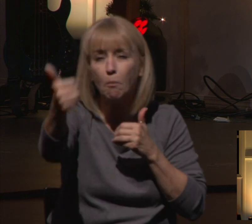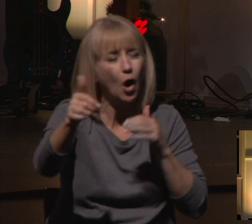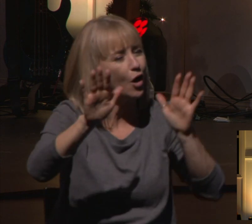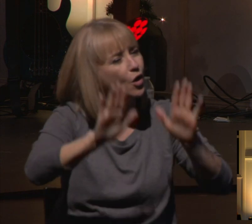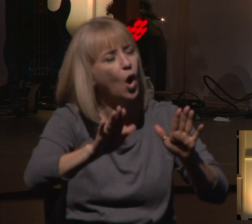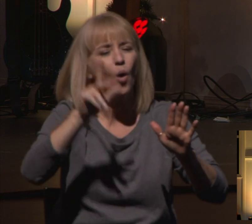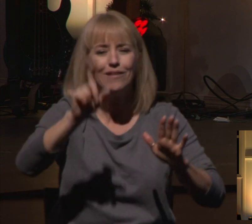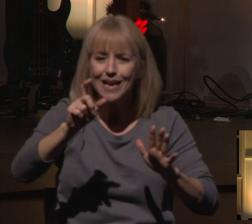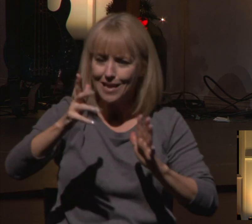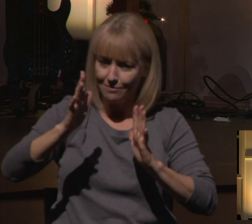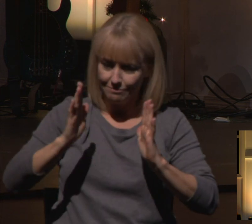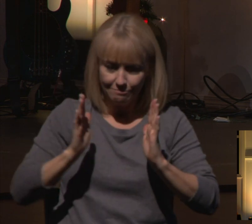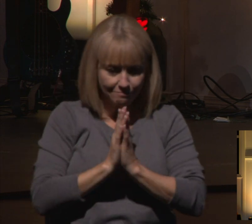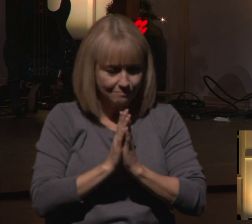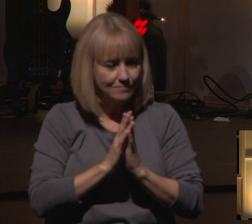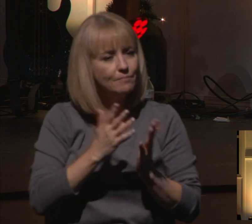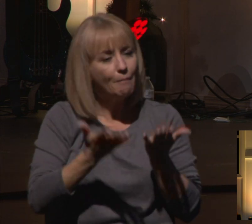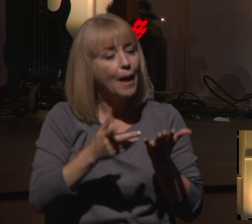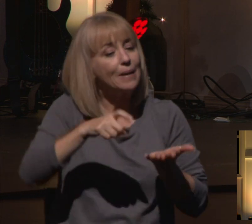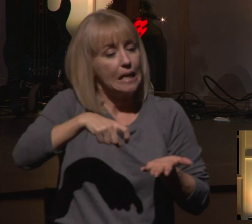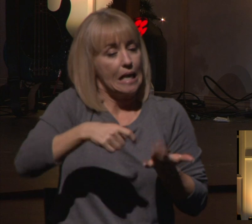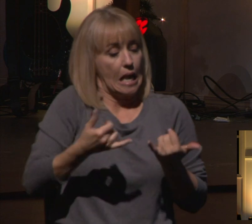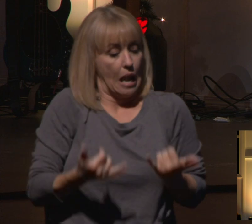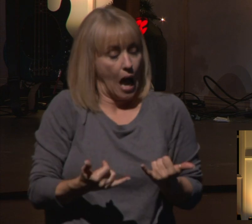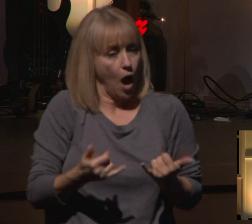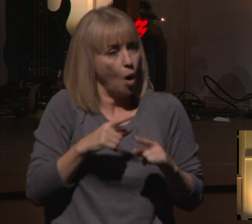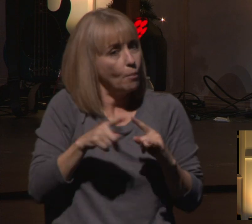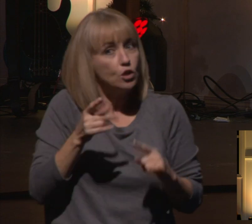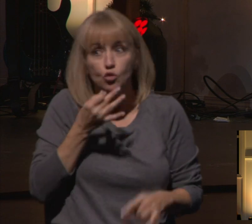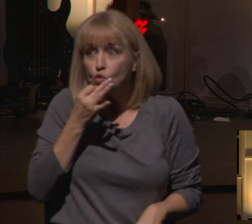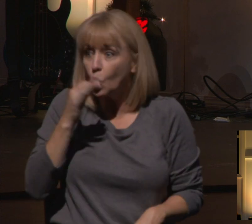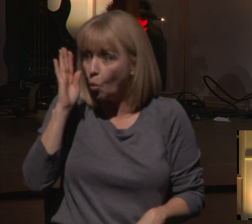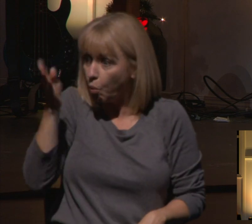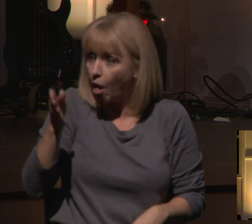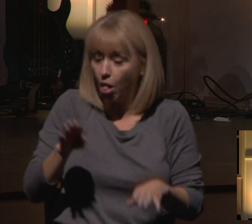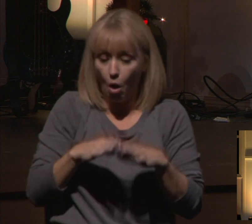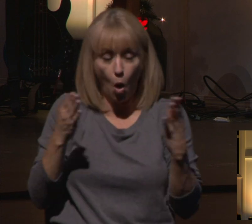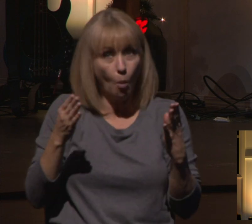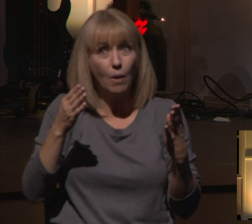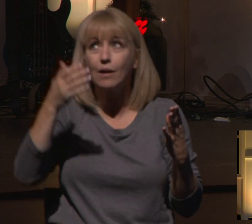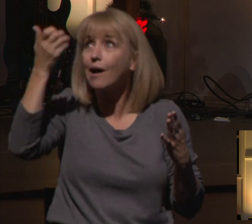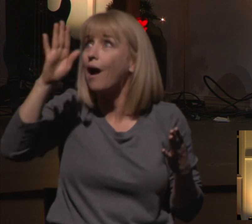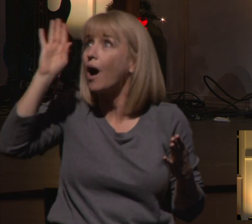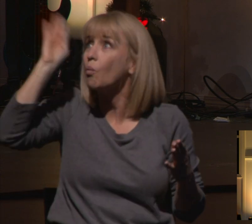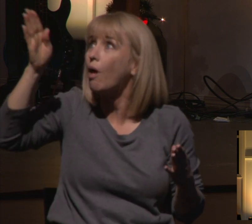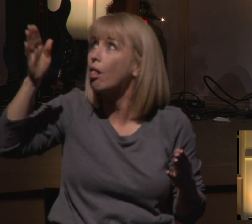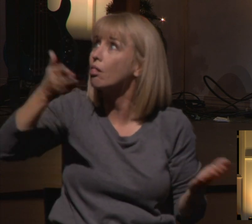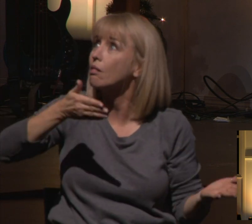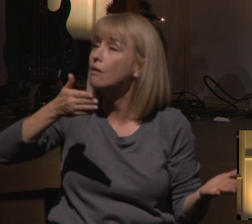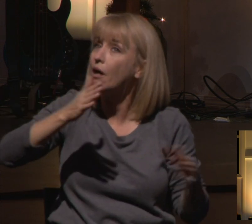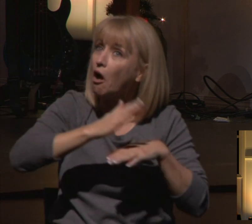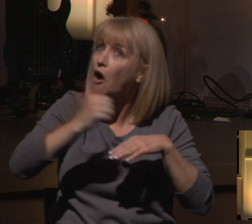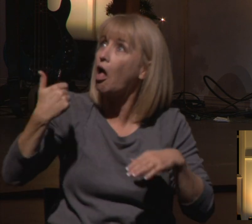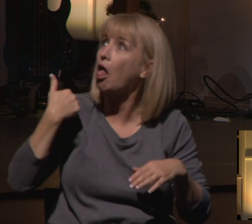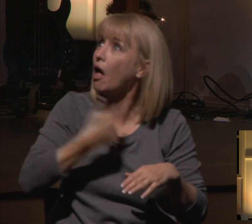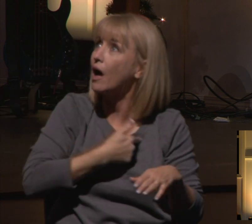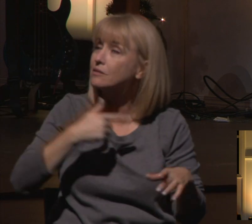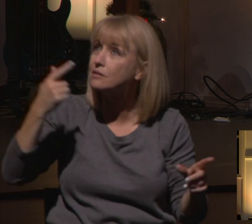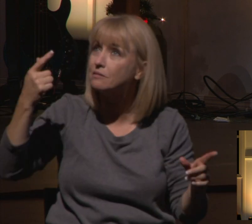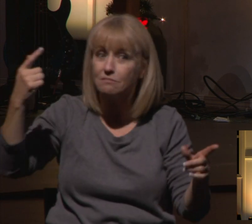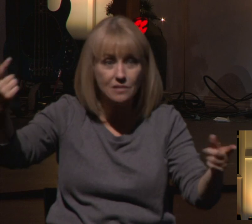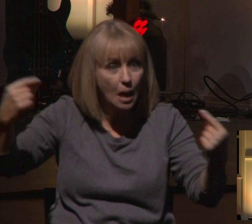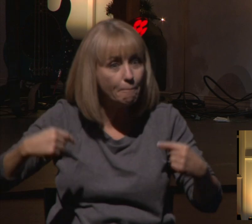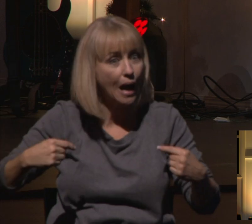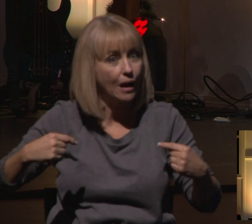They're necessary right now, but eventually a time's coming when God's calling us home. So I want to end with giving you two